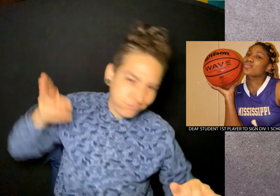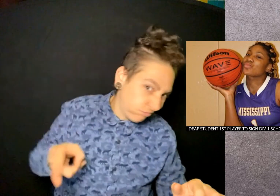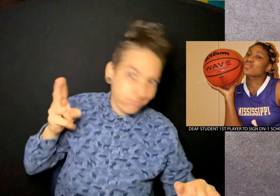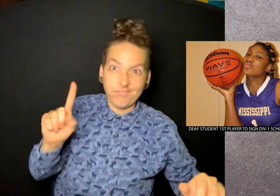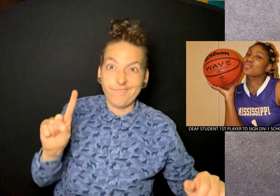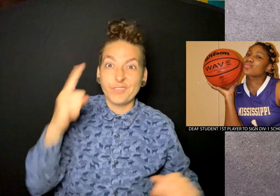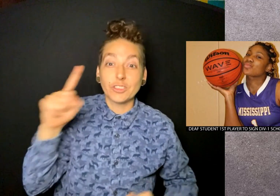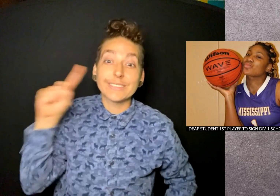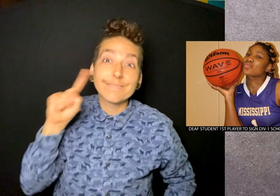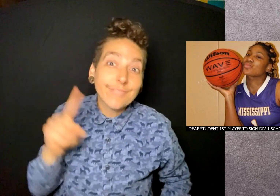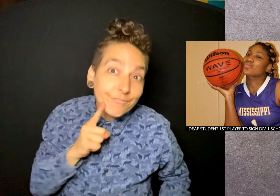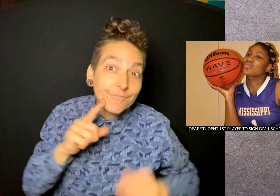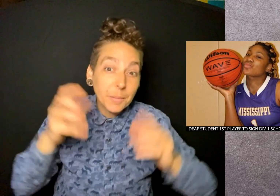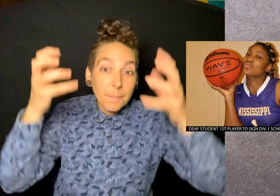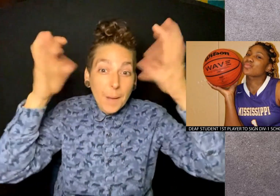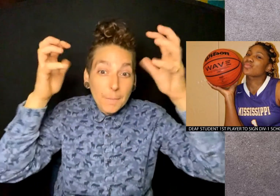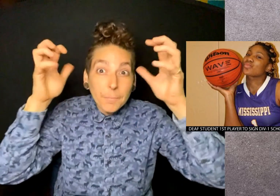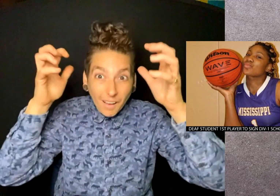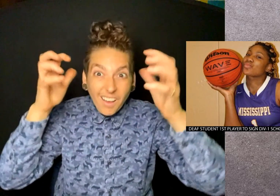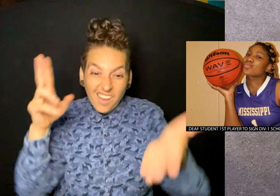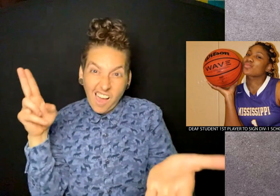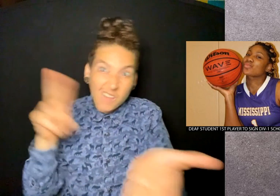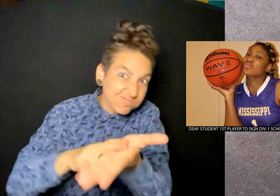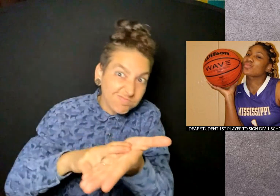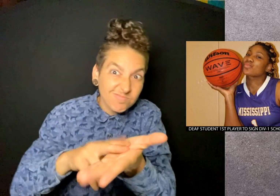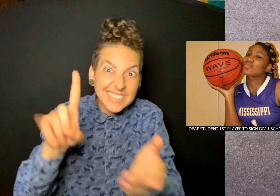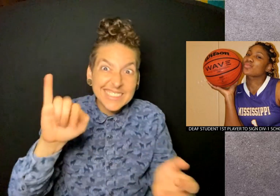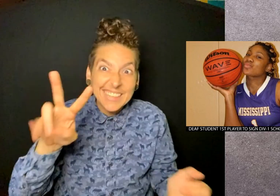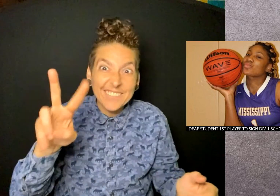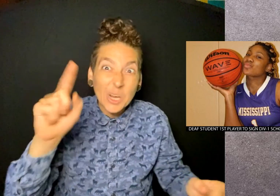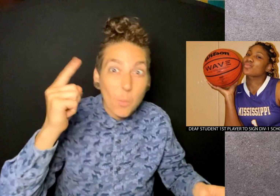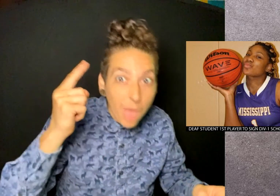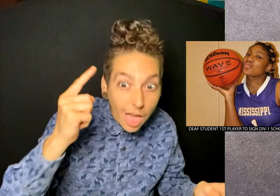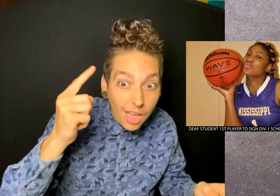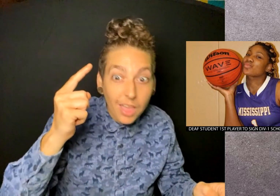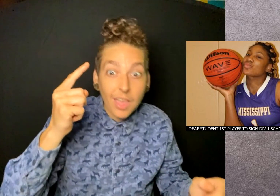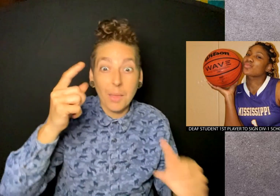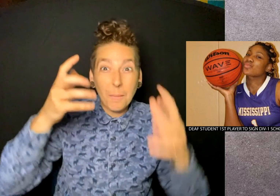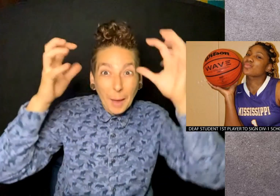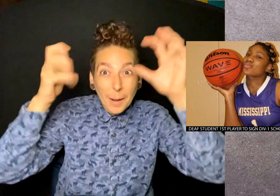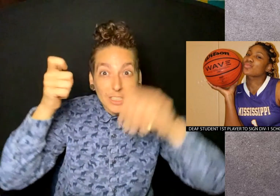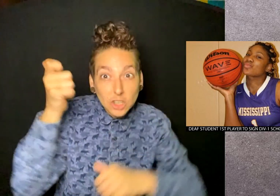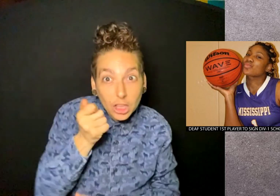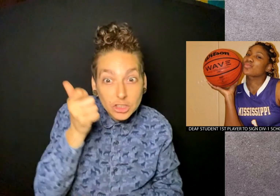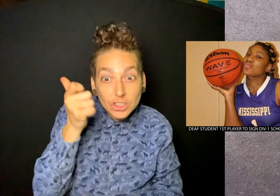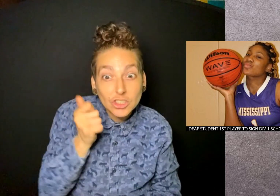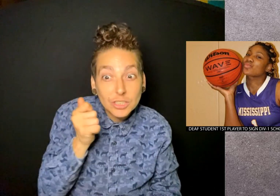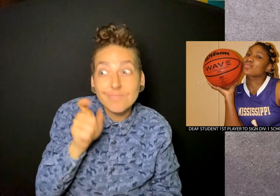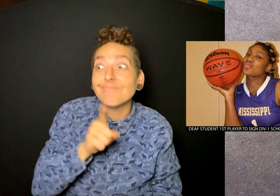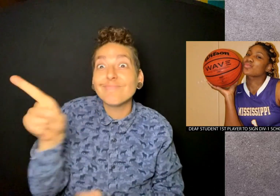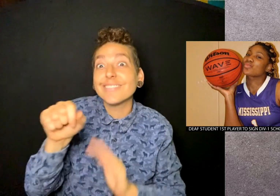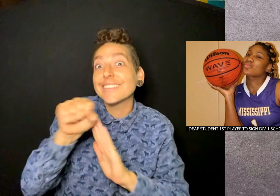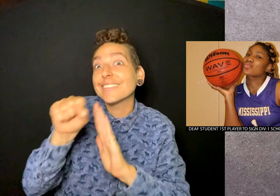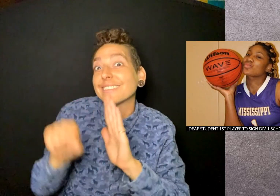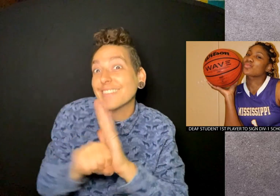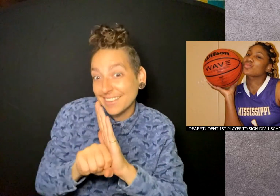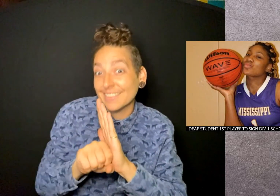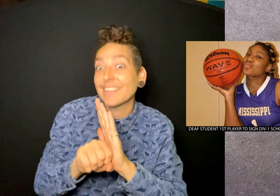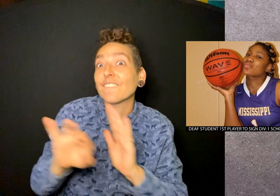the roberts just made history as the first deaf basketball player to sign a division one basketball scholarship in the